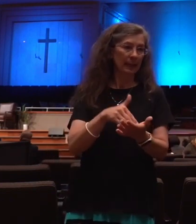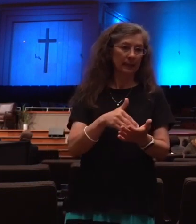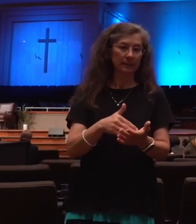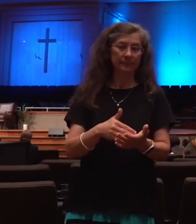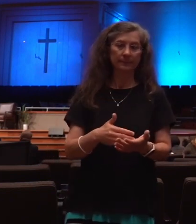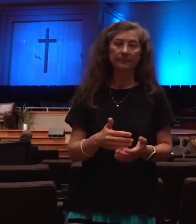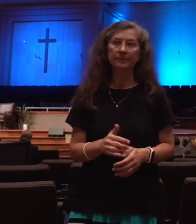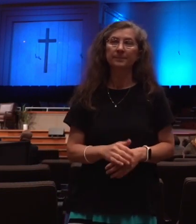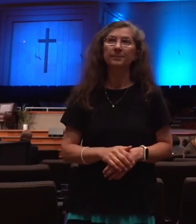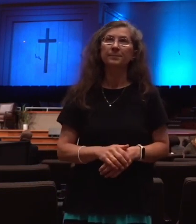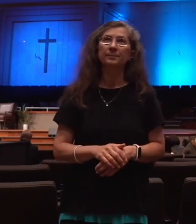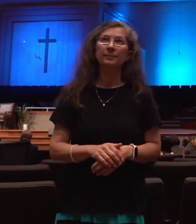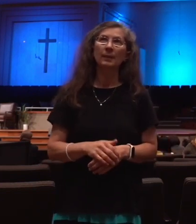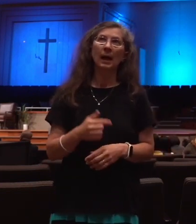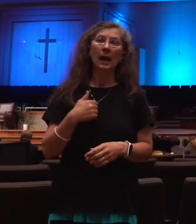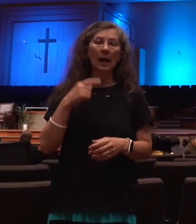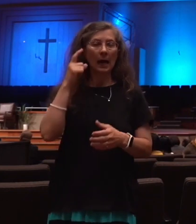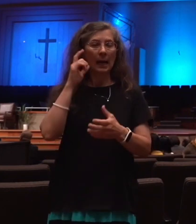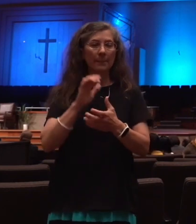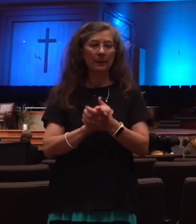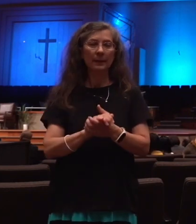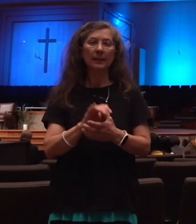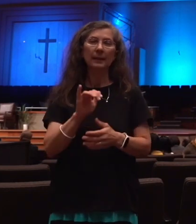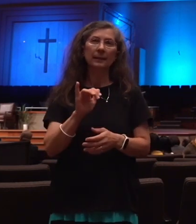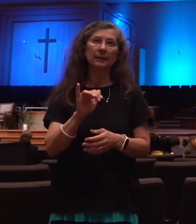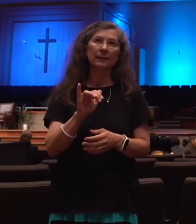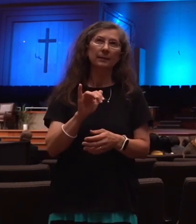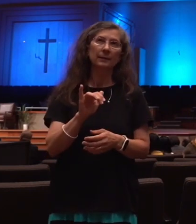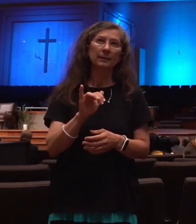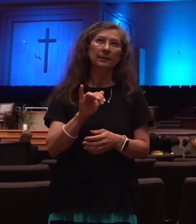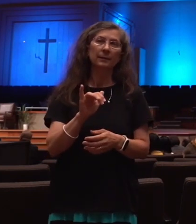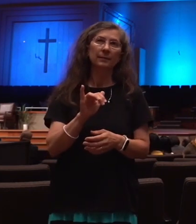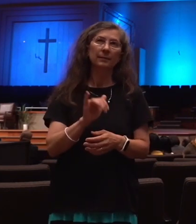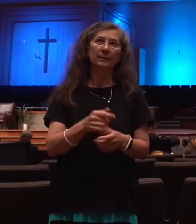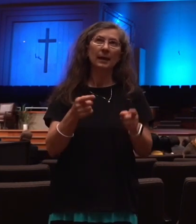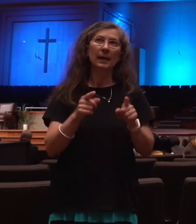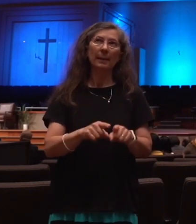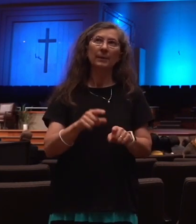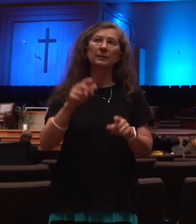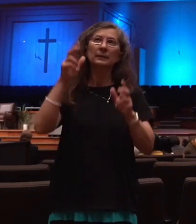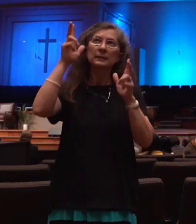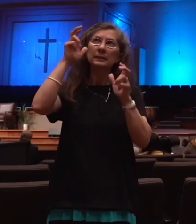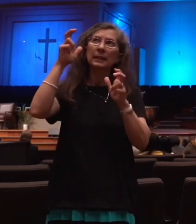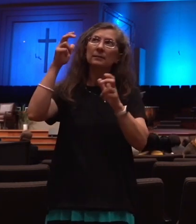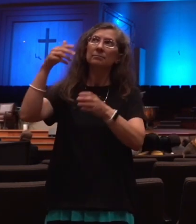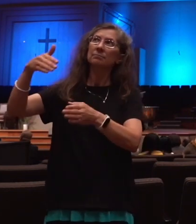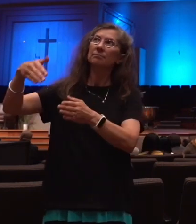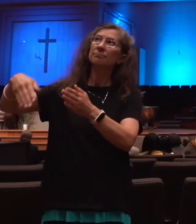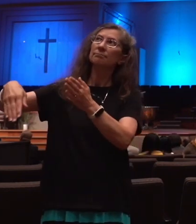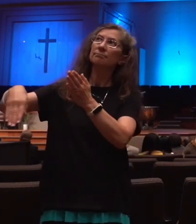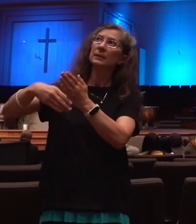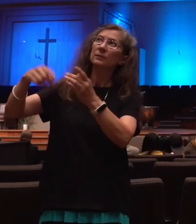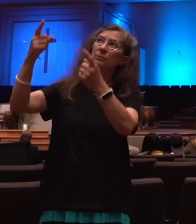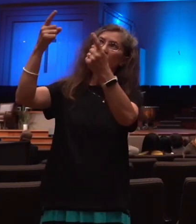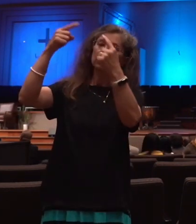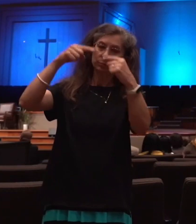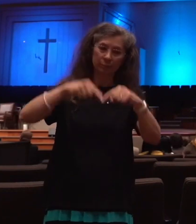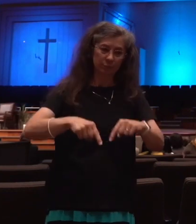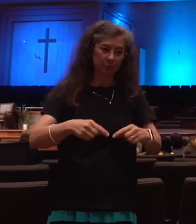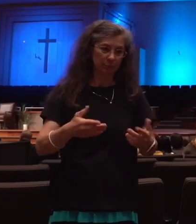And, and I believe that's when Satan, who is cast now down to the earth, and he can't, he can't leave the earth. God's restricted him to